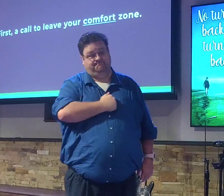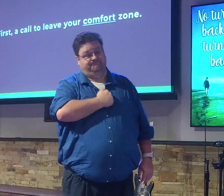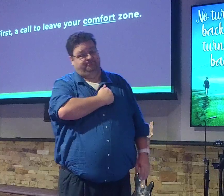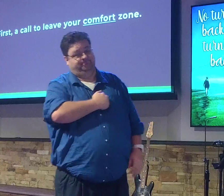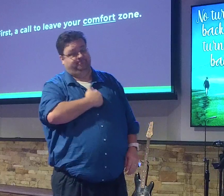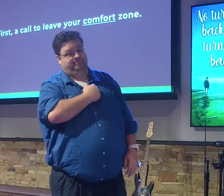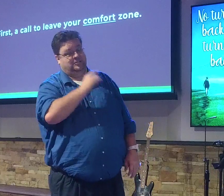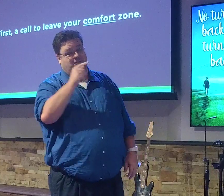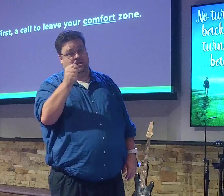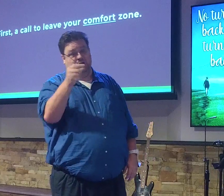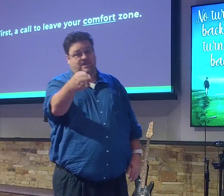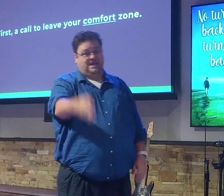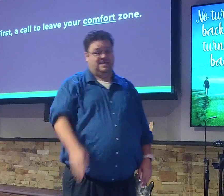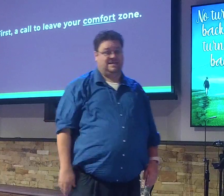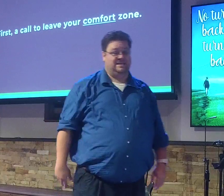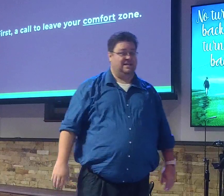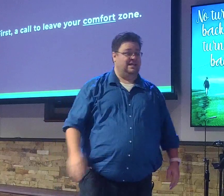That's not his main concern is your convenience.